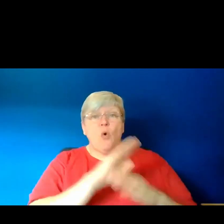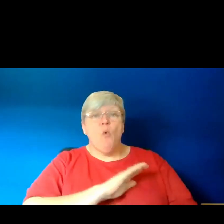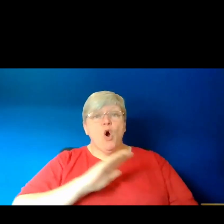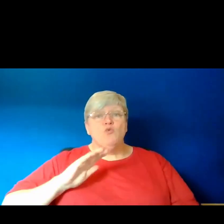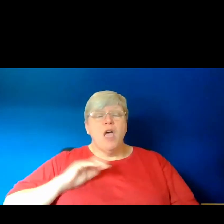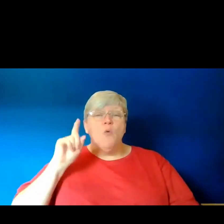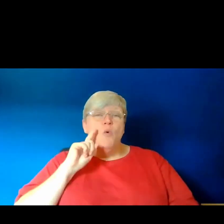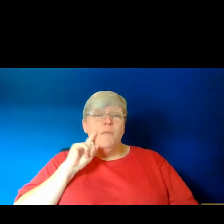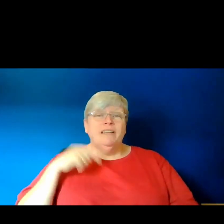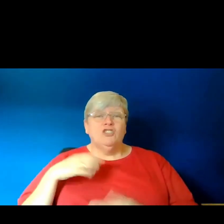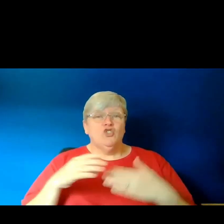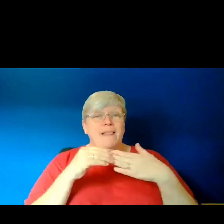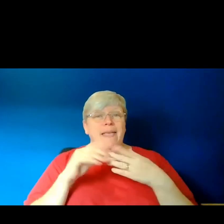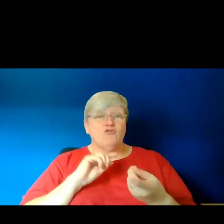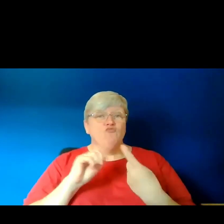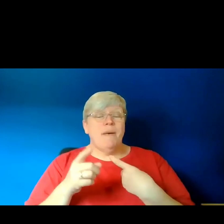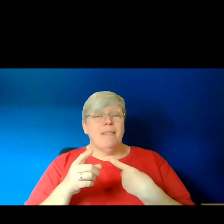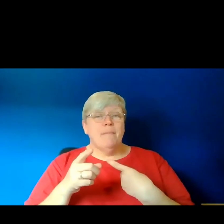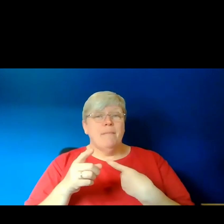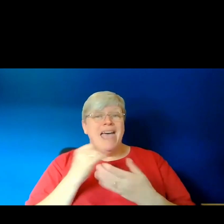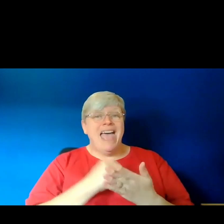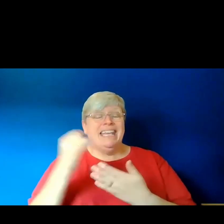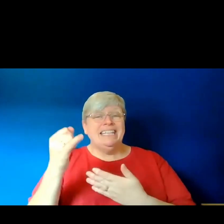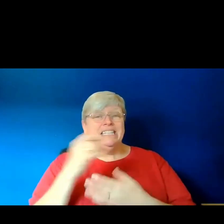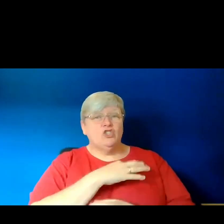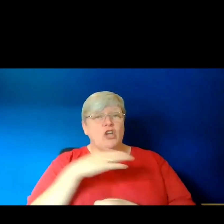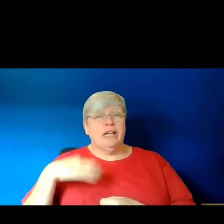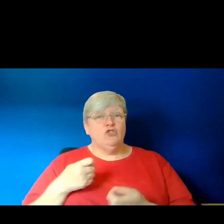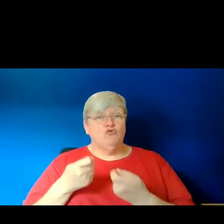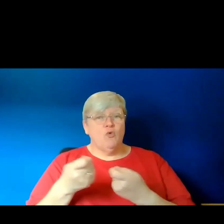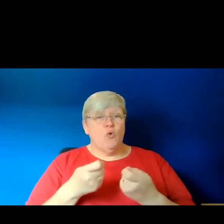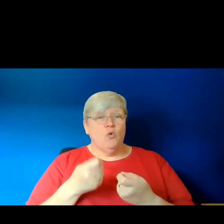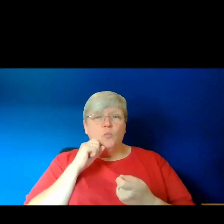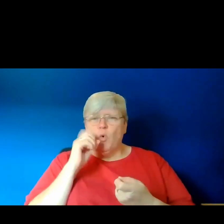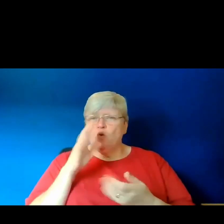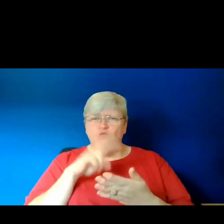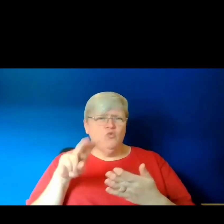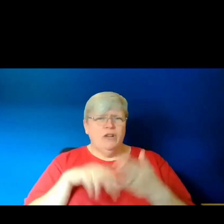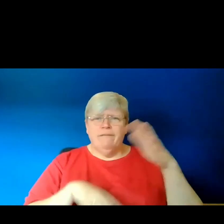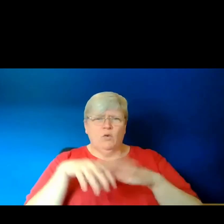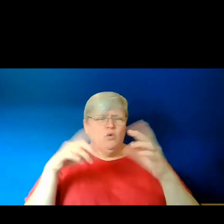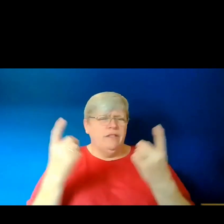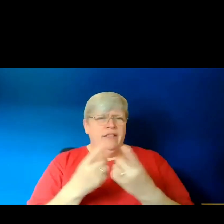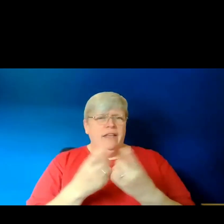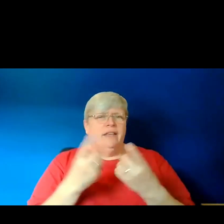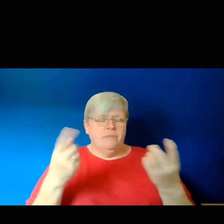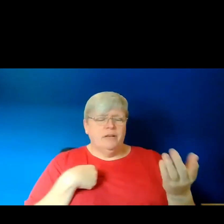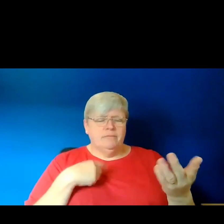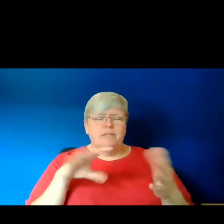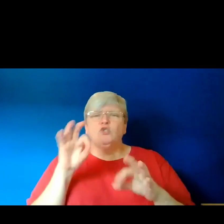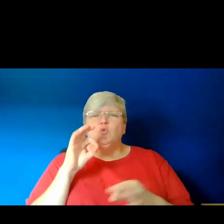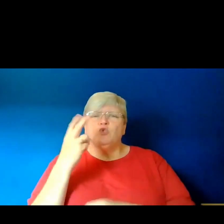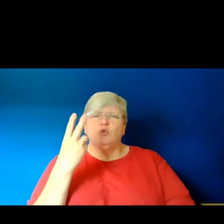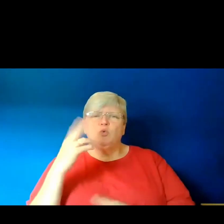a rebellion against occupying Chinese rule. I won't read the whole sequence because it's quite long. I'm just going to choose two